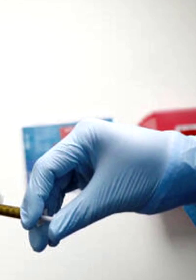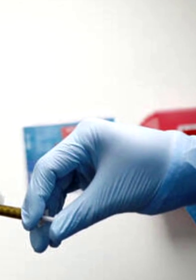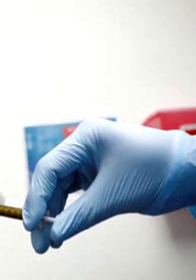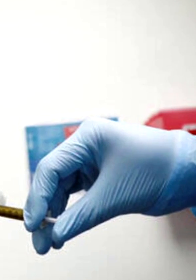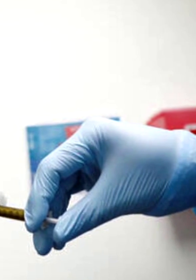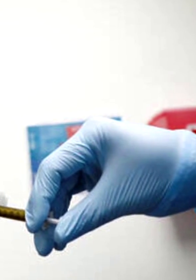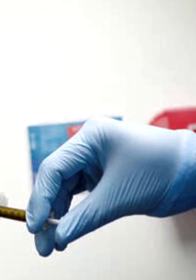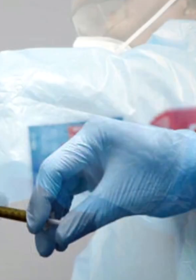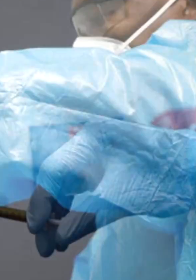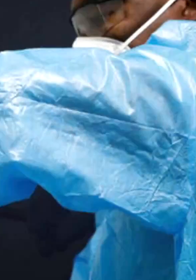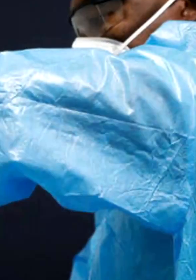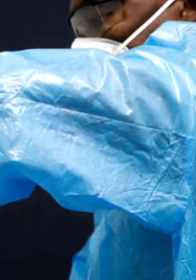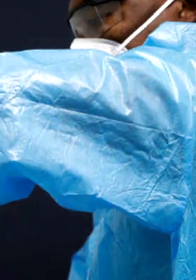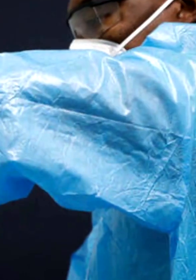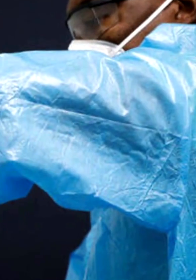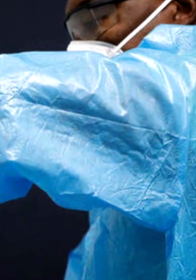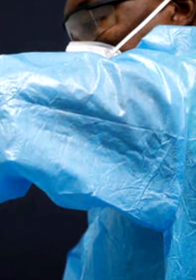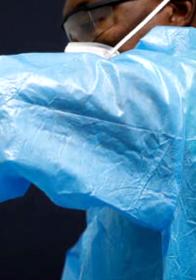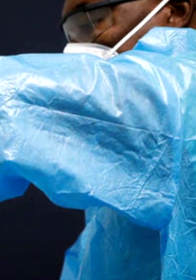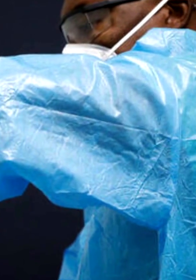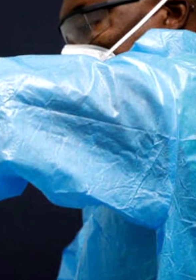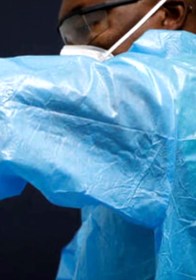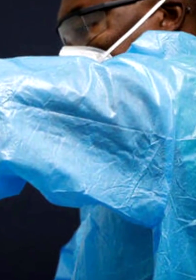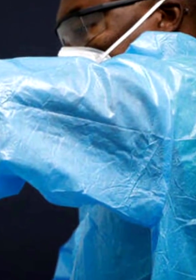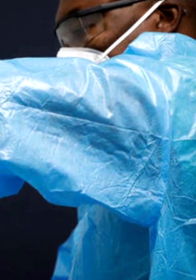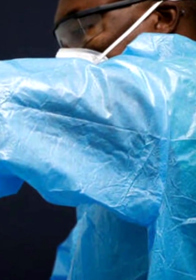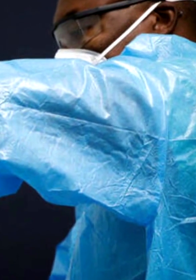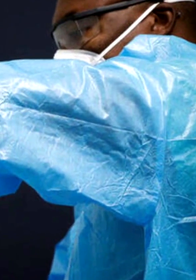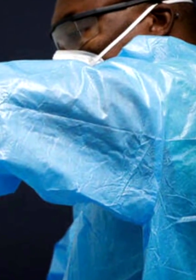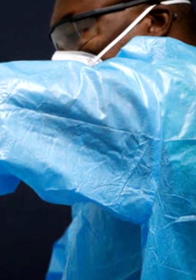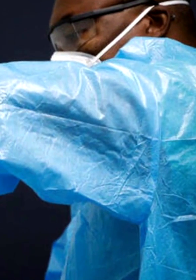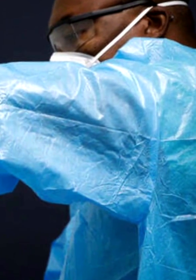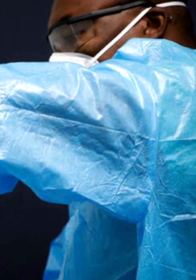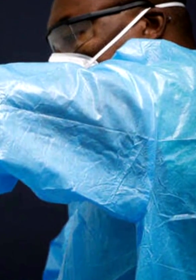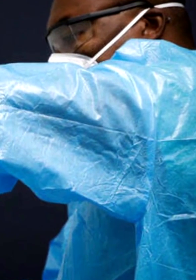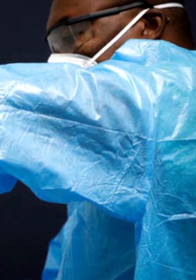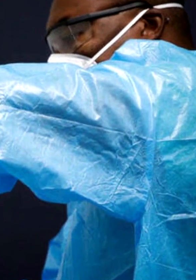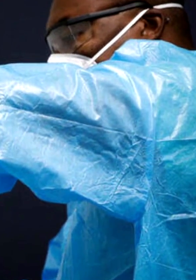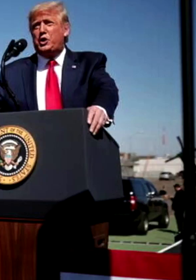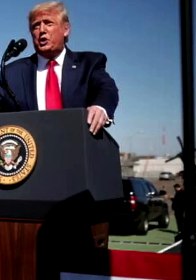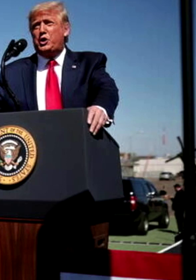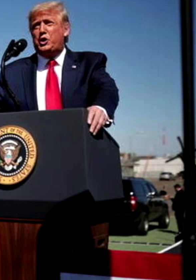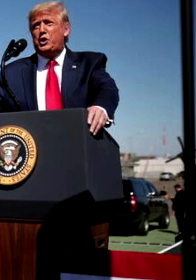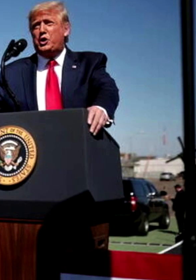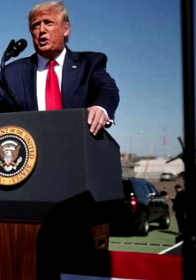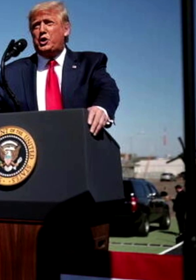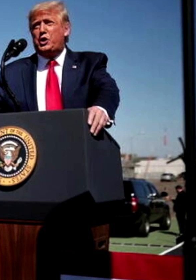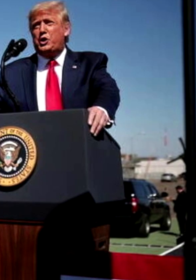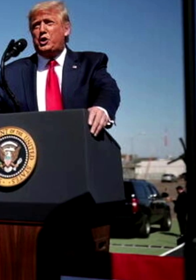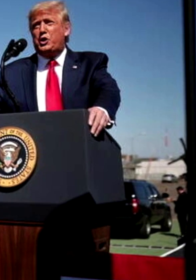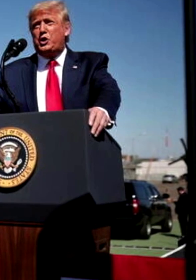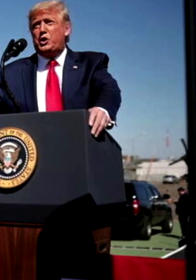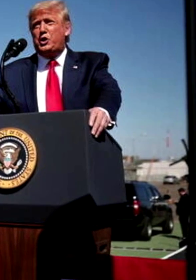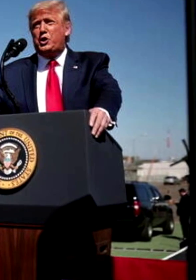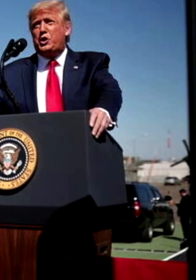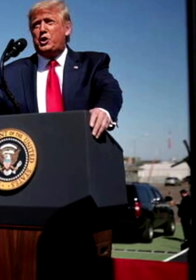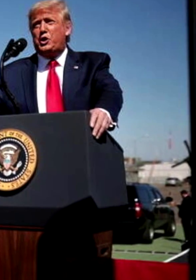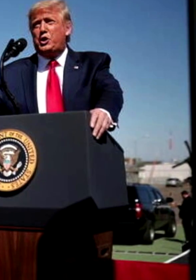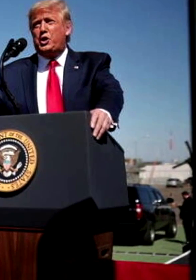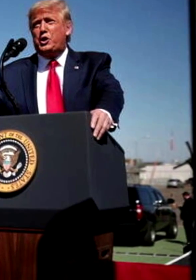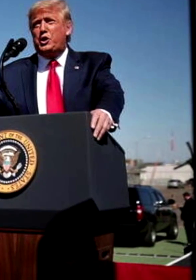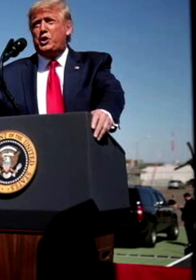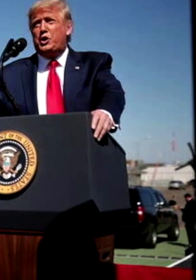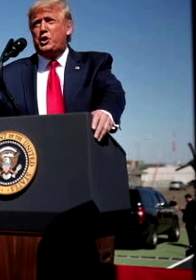soon as january with the rest of the american public able to get a vaccine by april at recent campaign rallies president